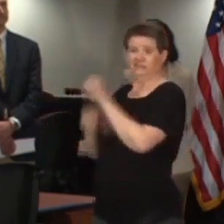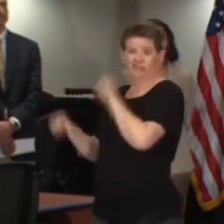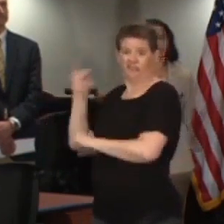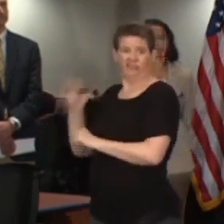that. Yes, ma'am.